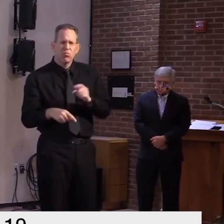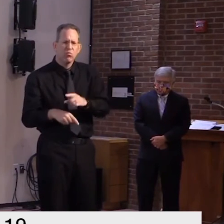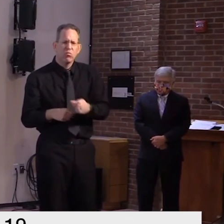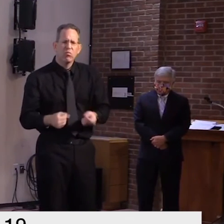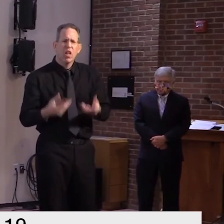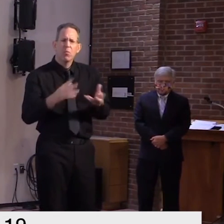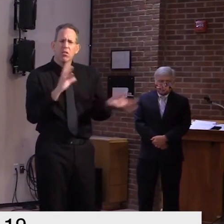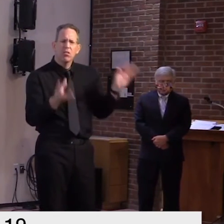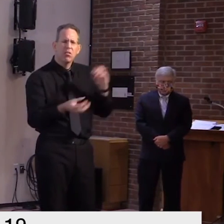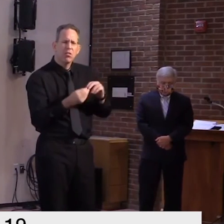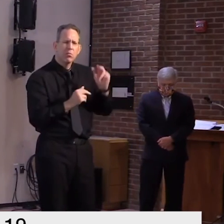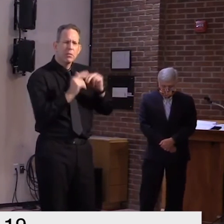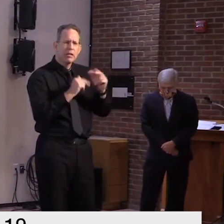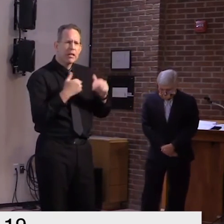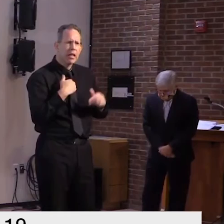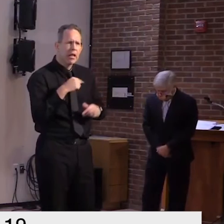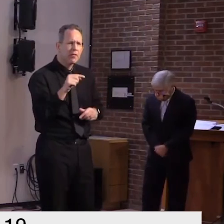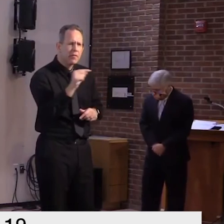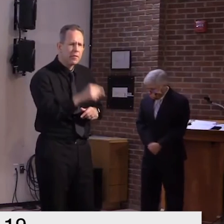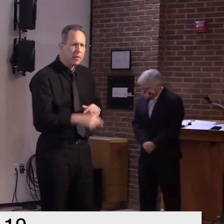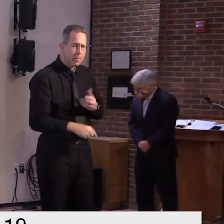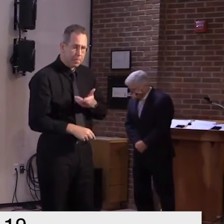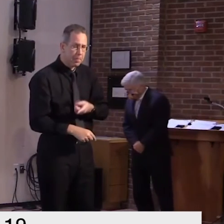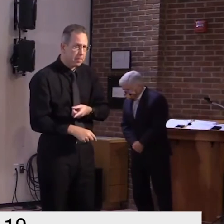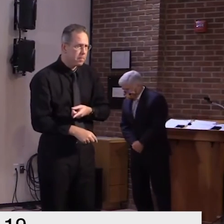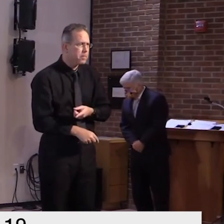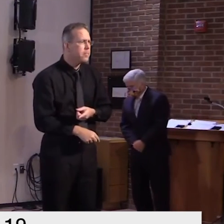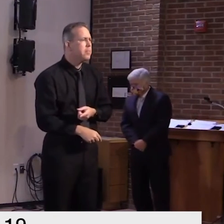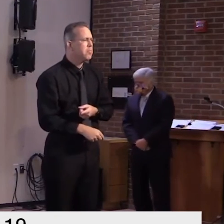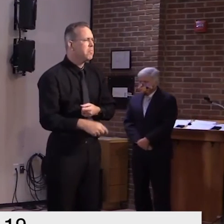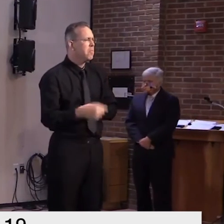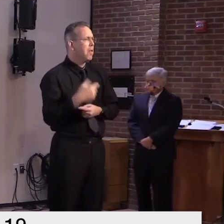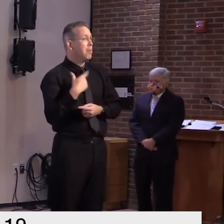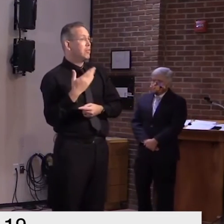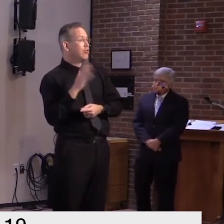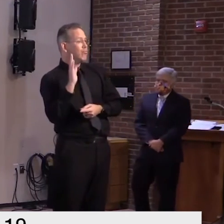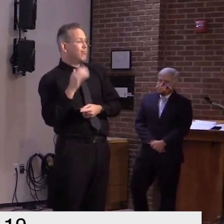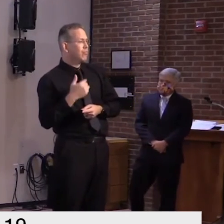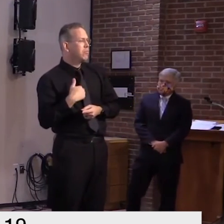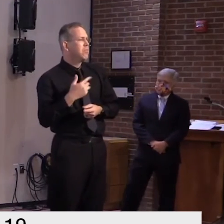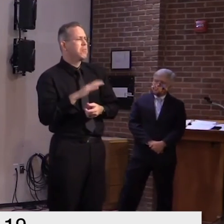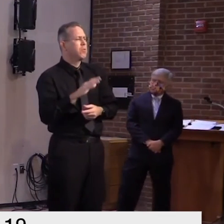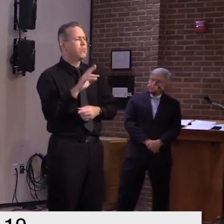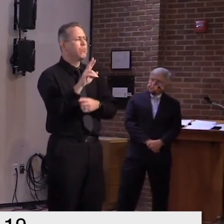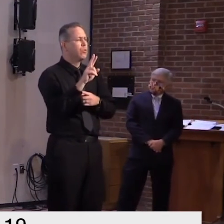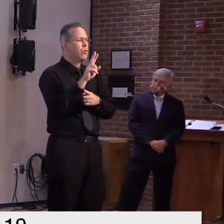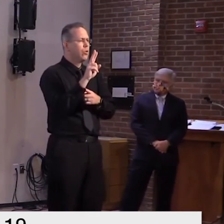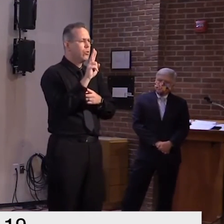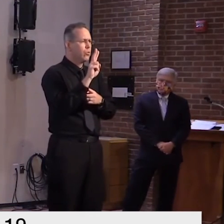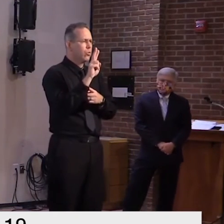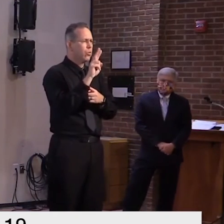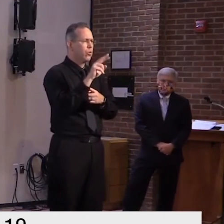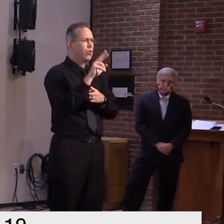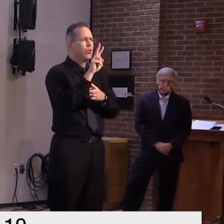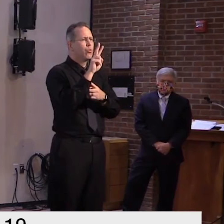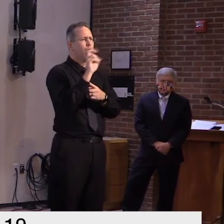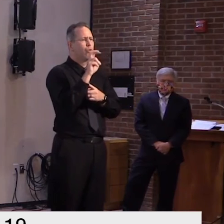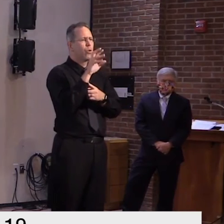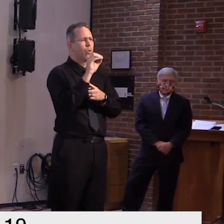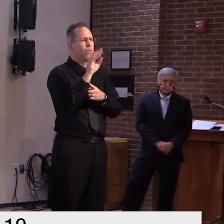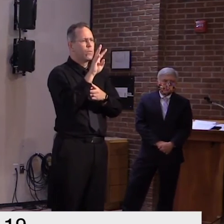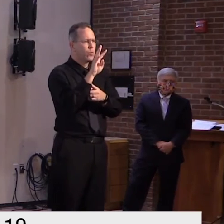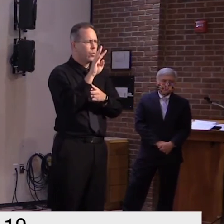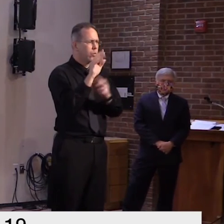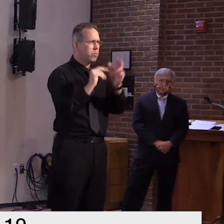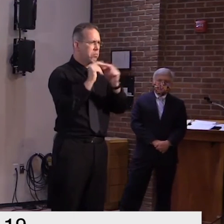yes governor thank you i am on the line it's about 204 long-term care facilities so that